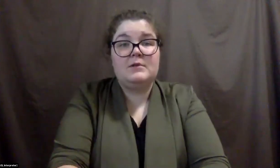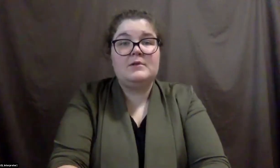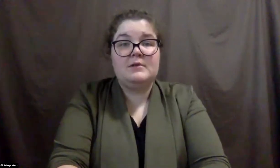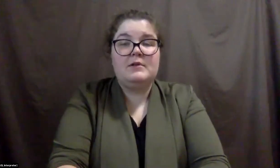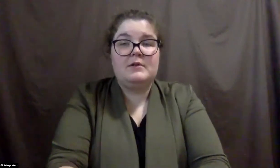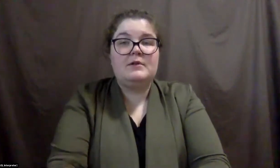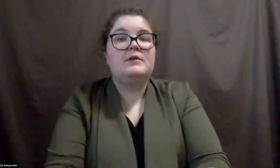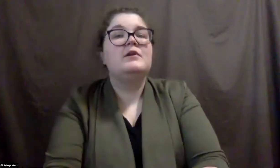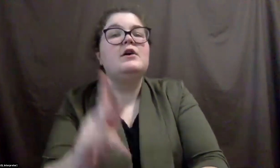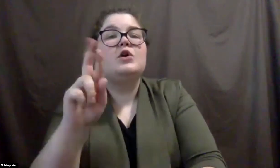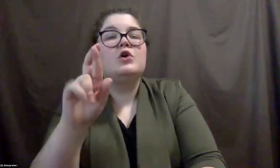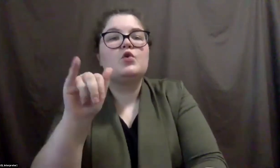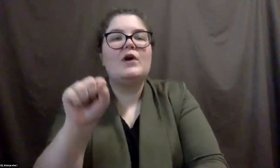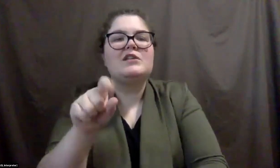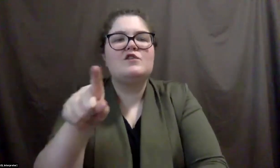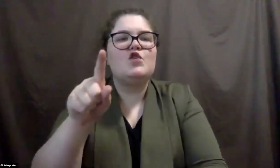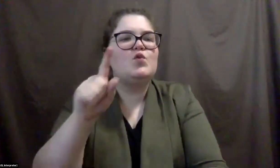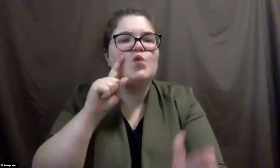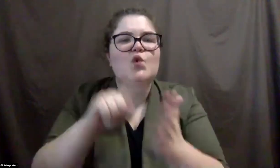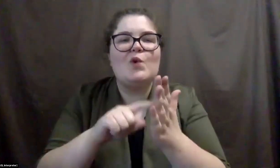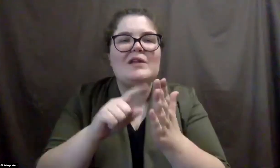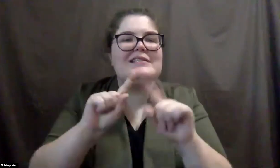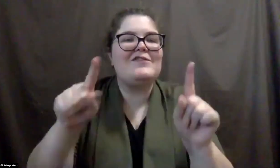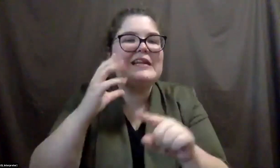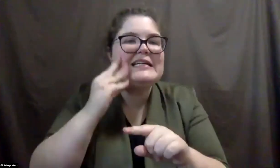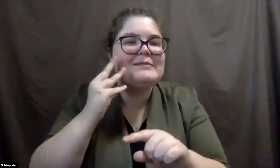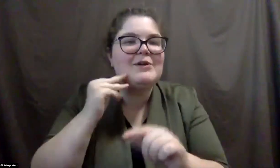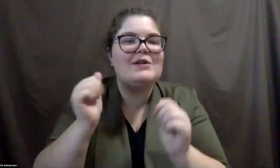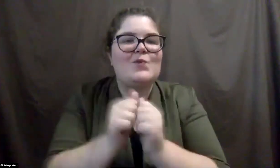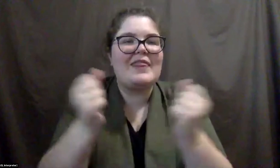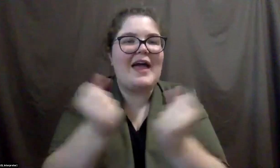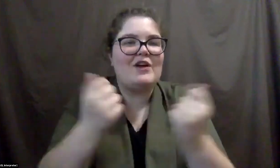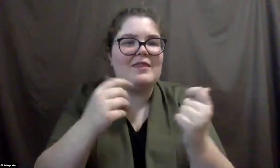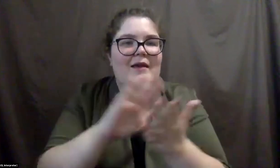Great. Chris, have you had any different experiences with everything going online?